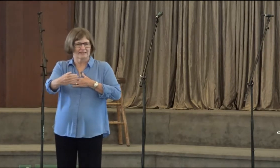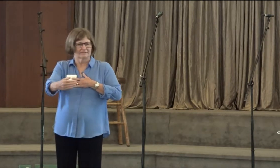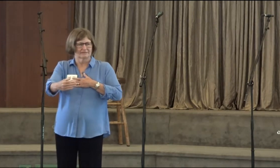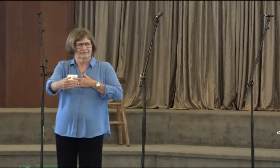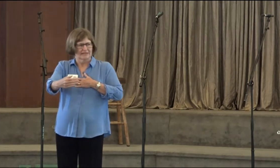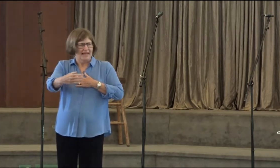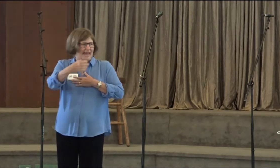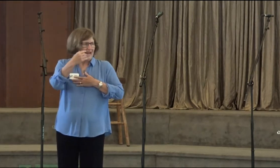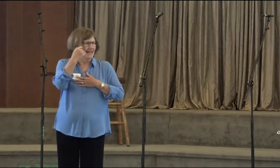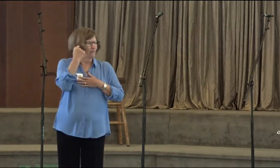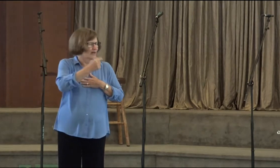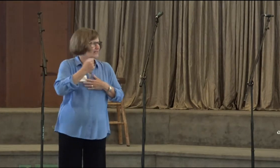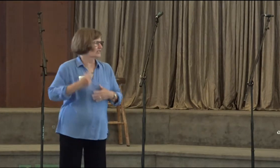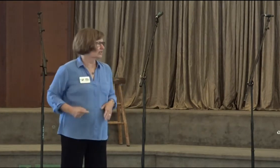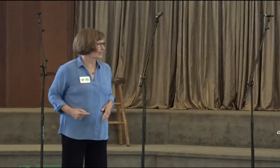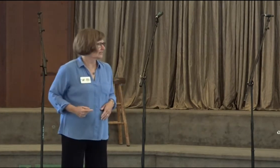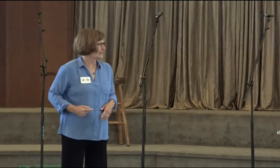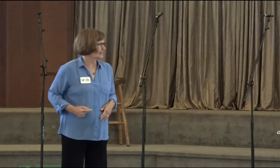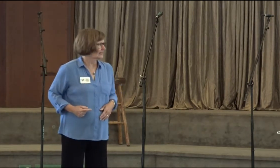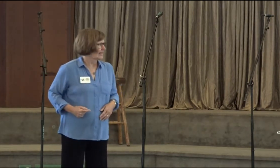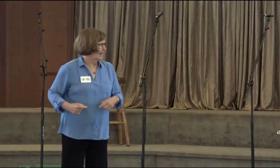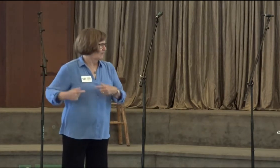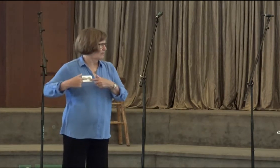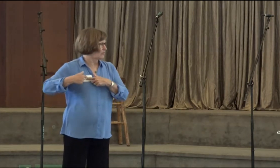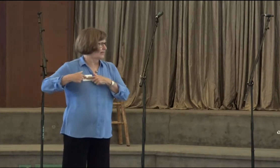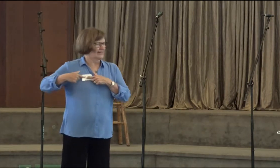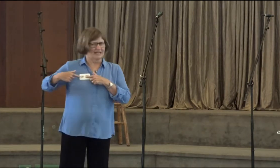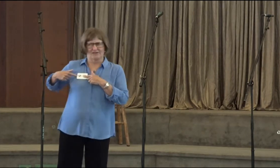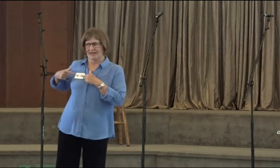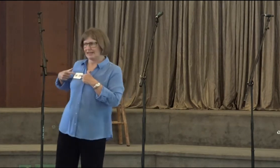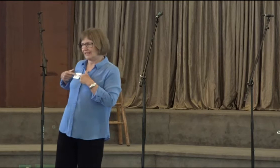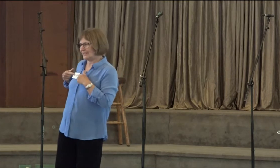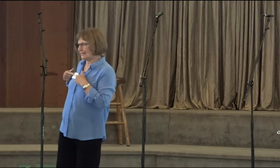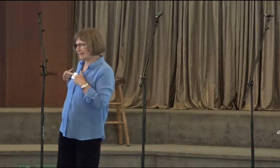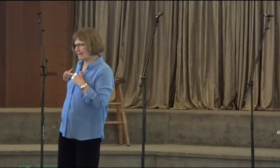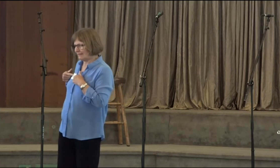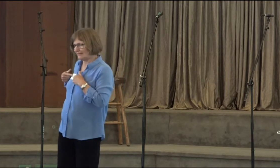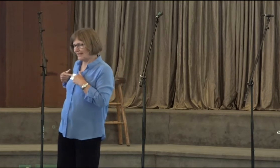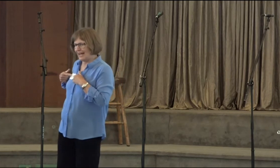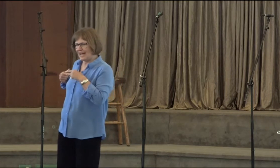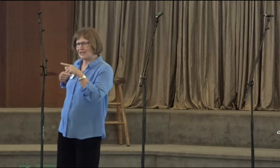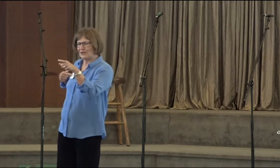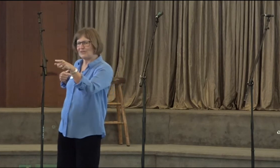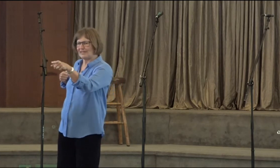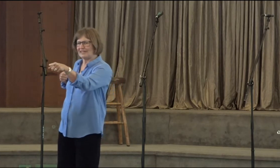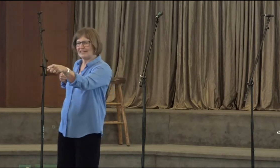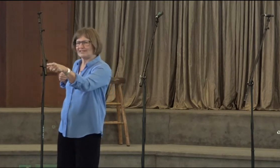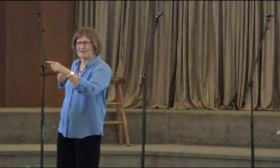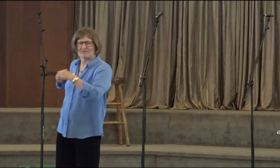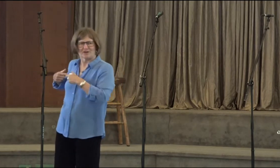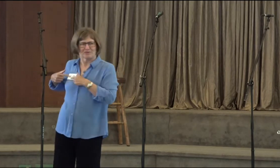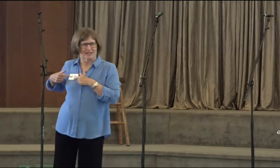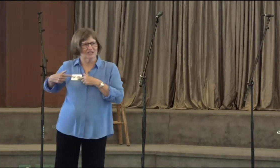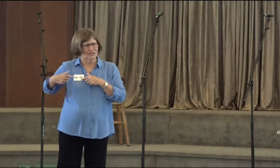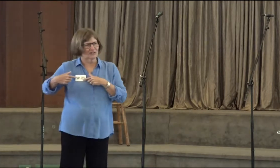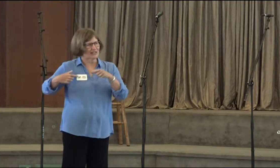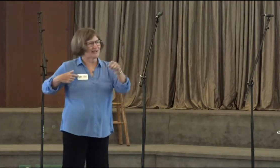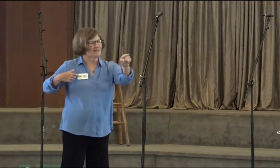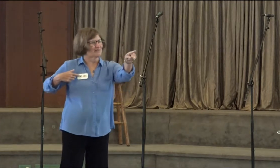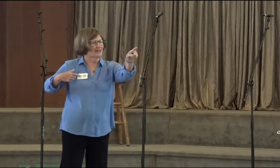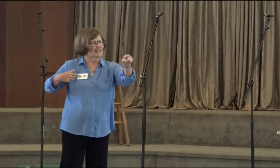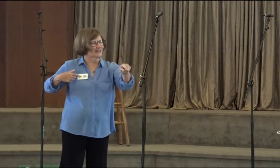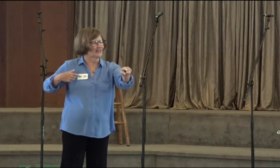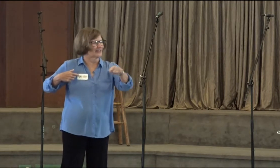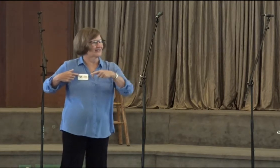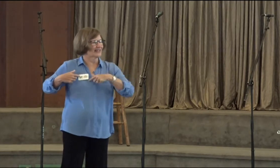ourselves with everything, every step we take. And I want to start by pointing out these